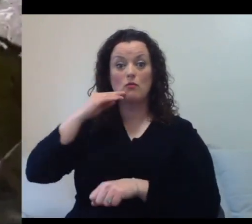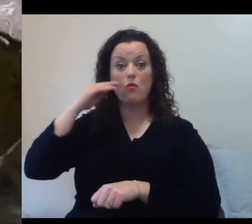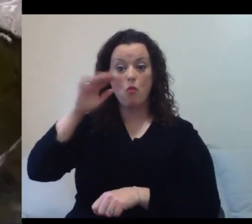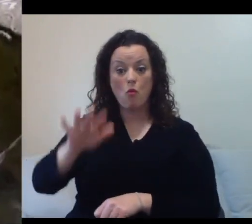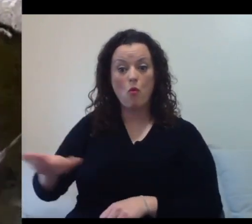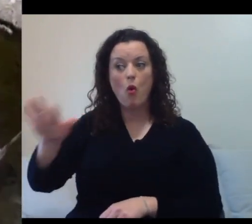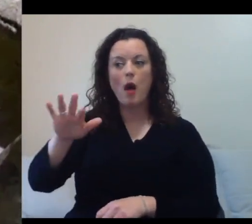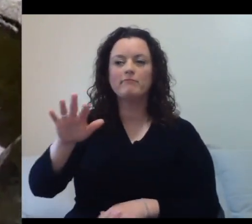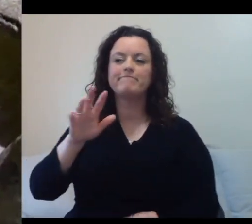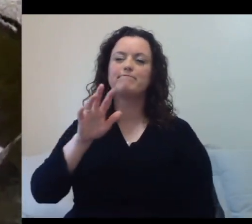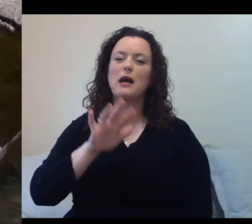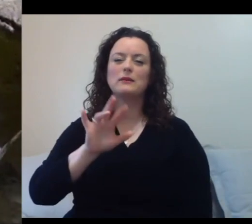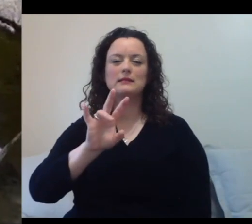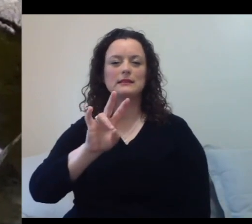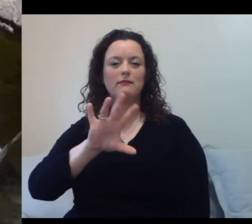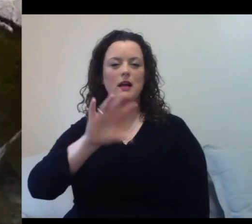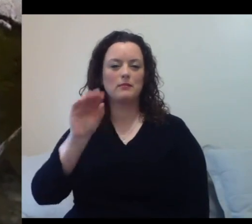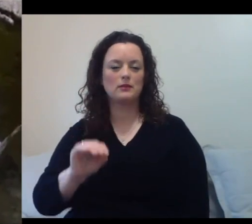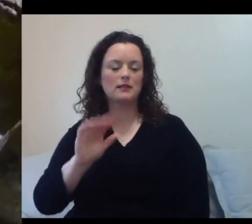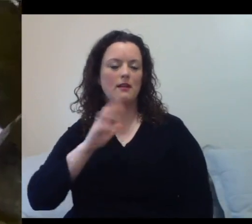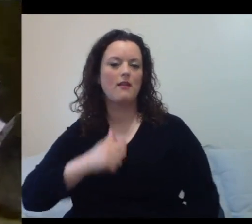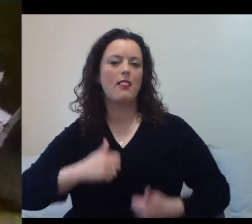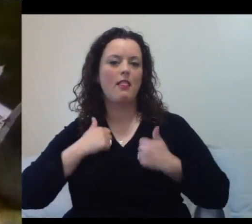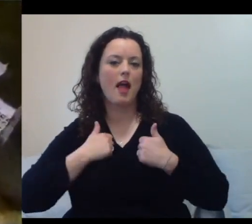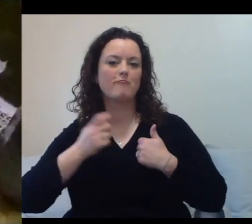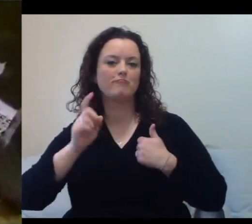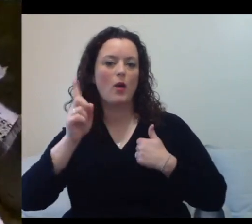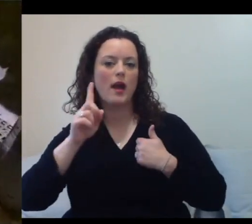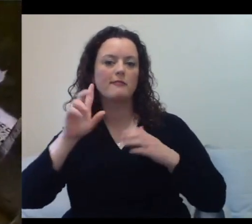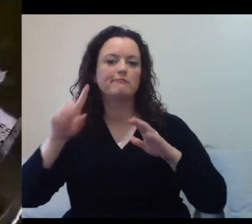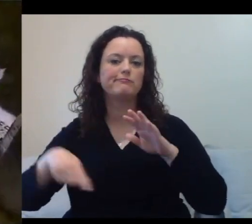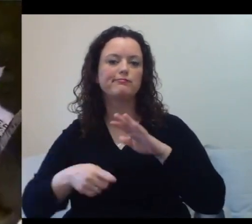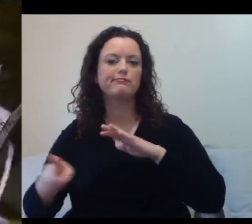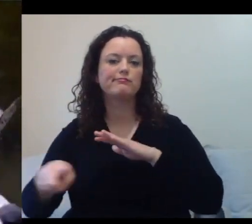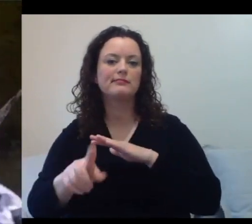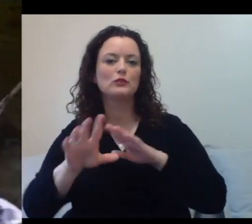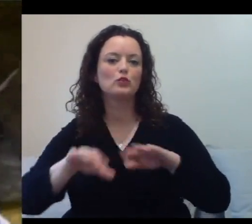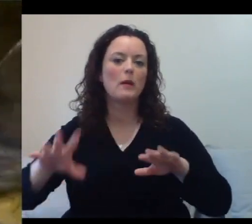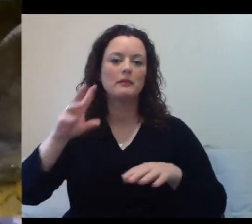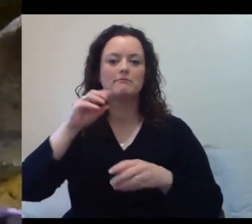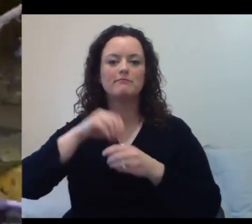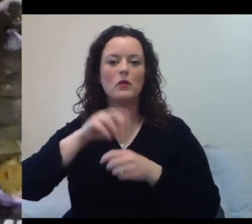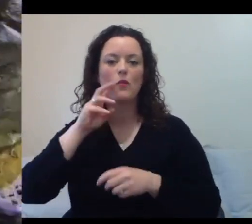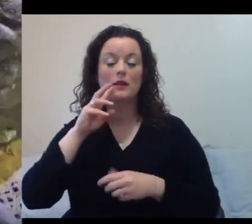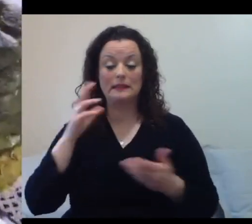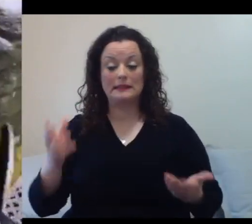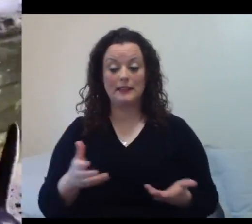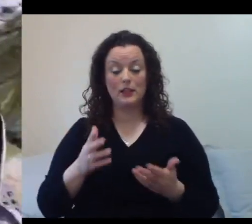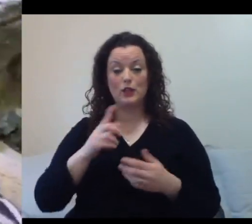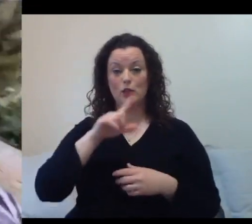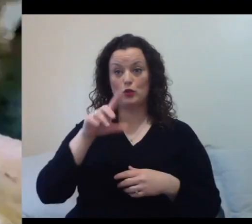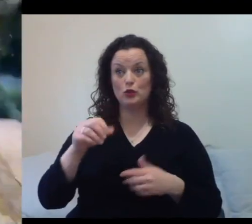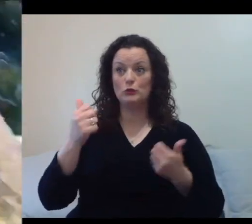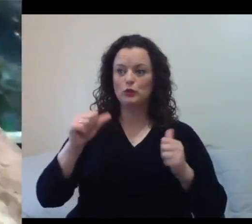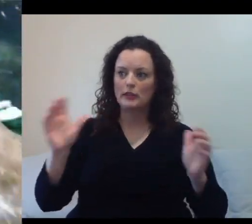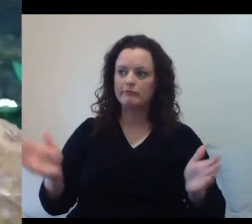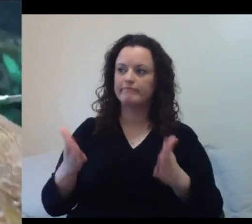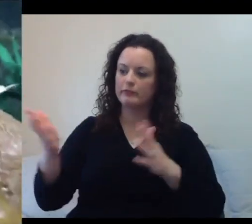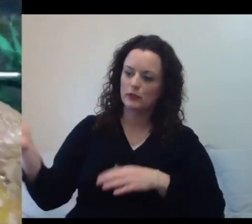of their lifetime swimming. Here at the zoo, we try to put us in the water as much as possible. We do that by putting them